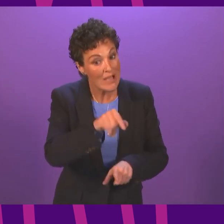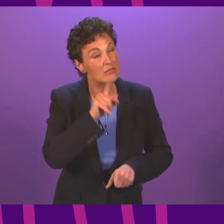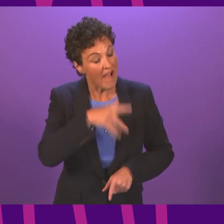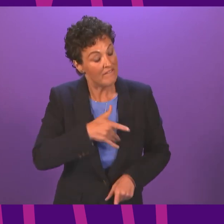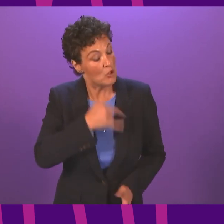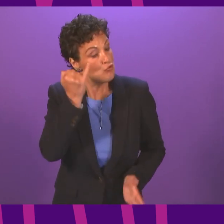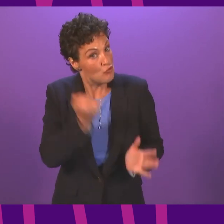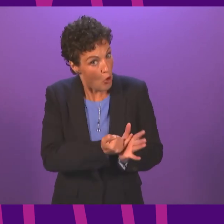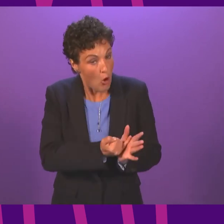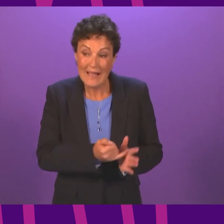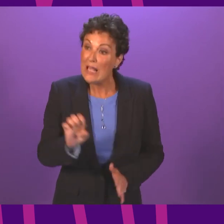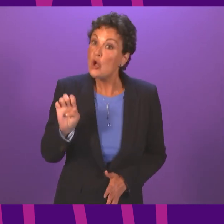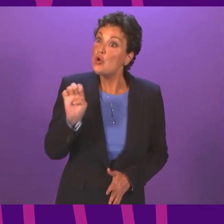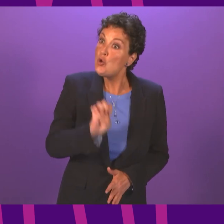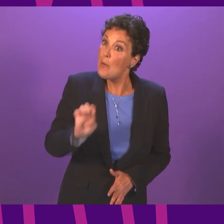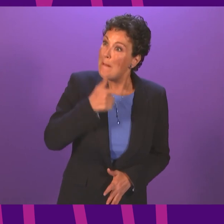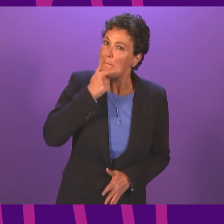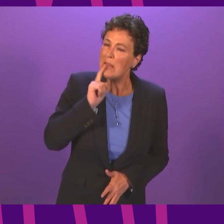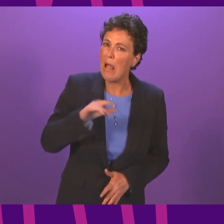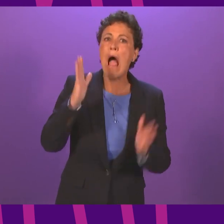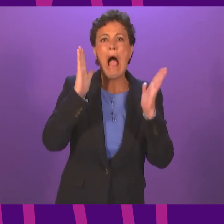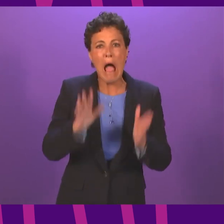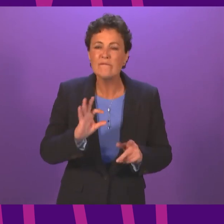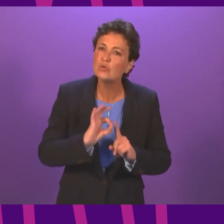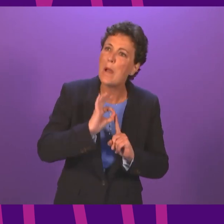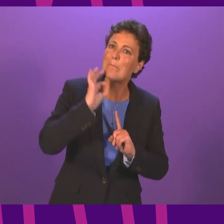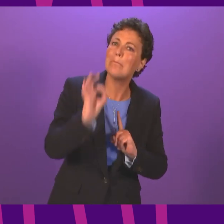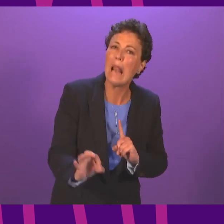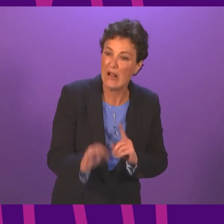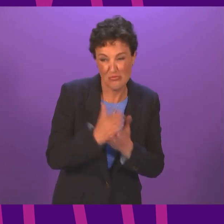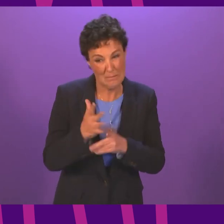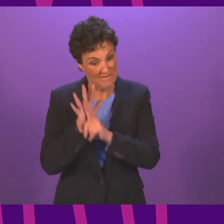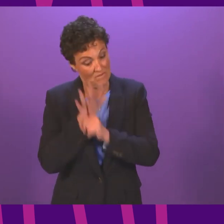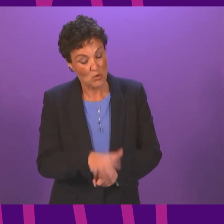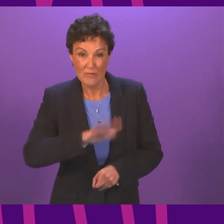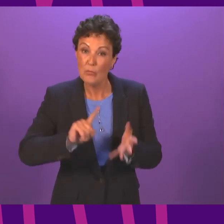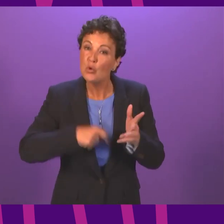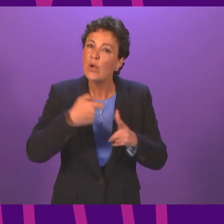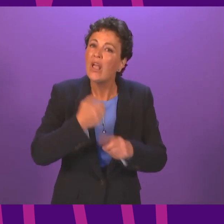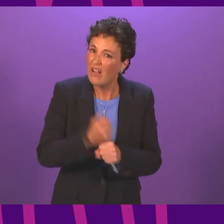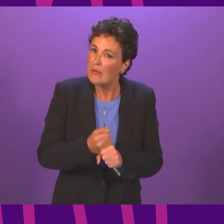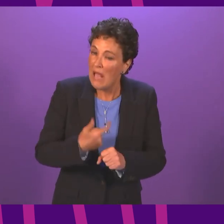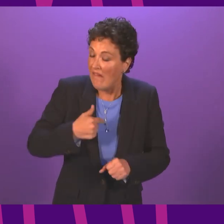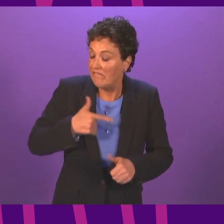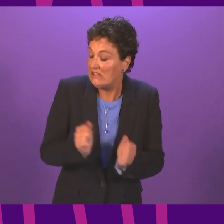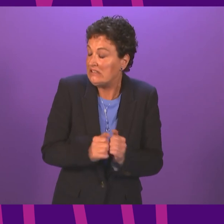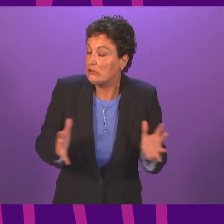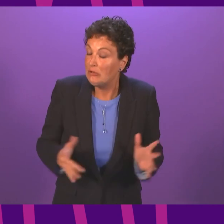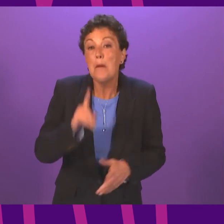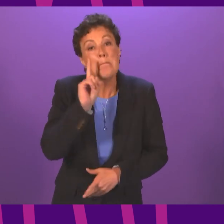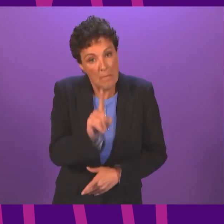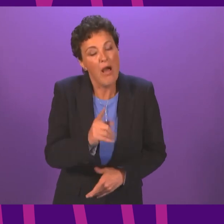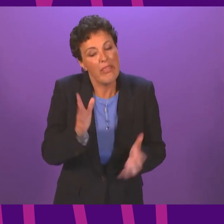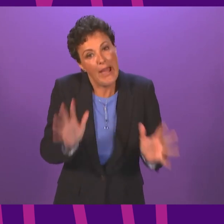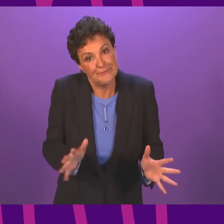forced by the UK government to apply to stay in Scotland but given they have to do so what steps are the Scottish government taking to encourage